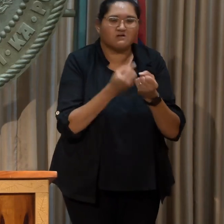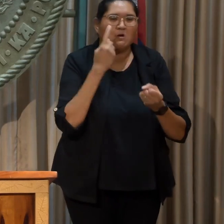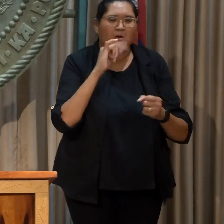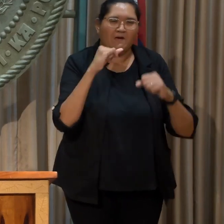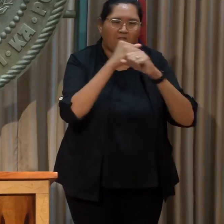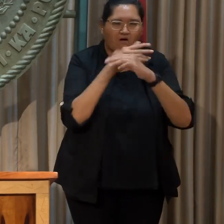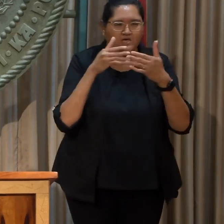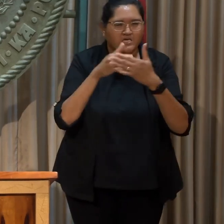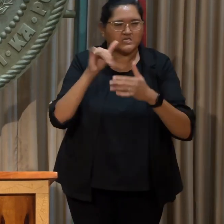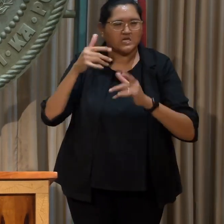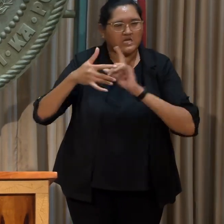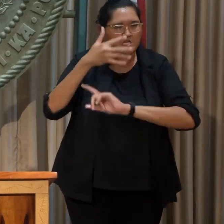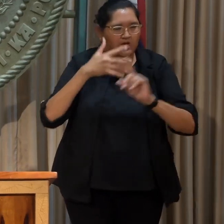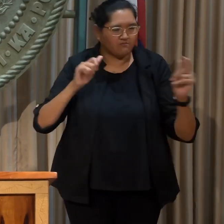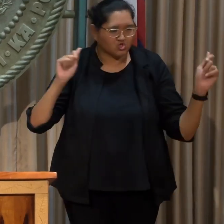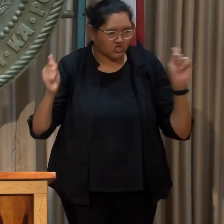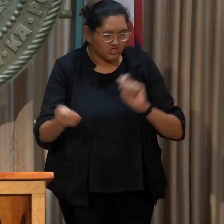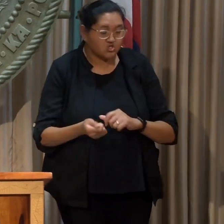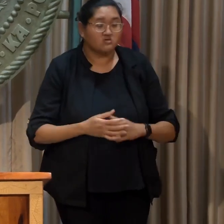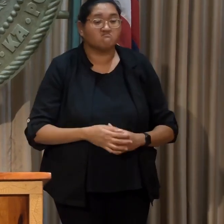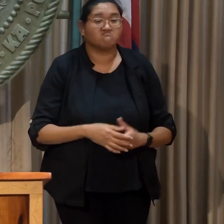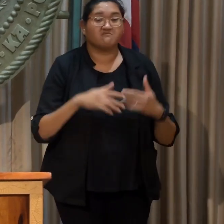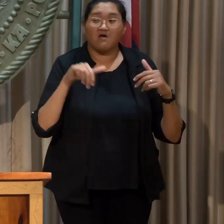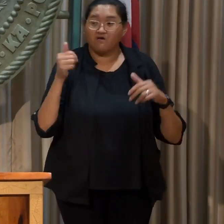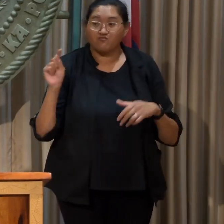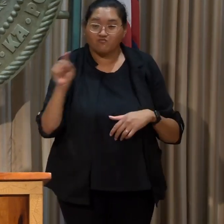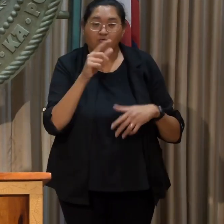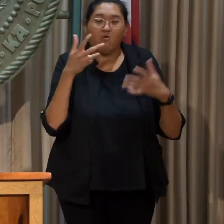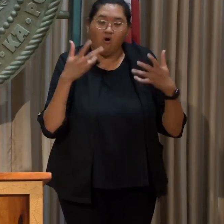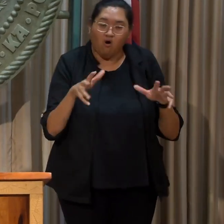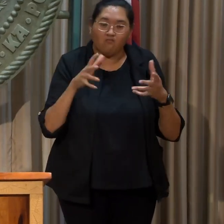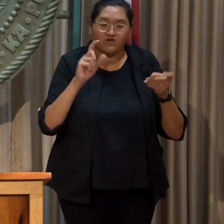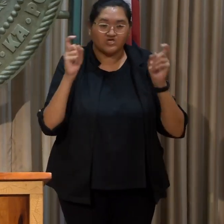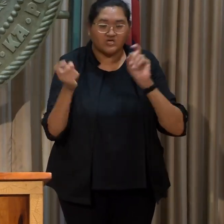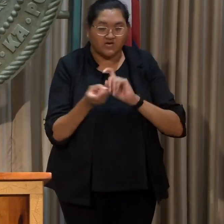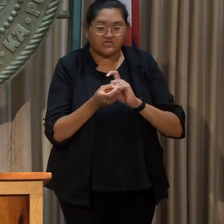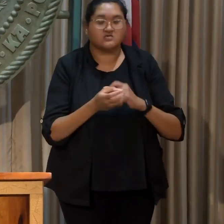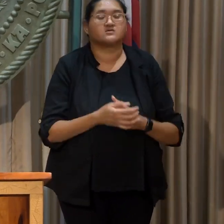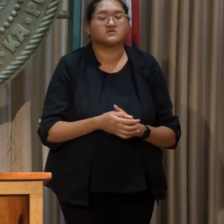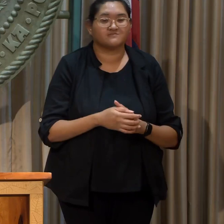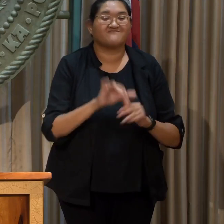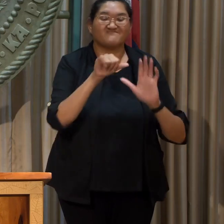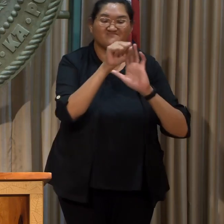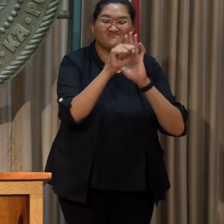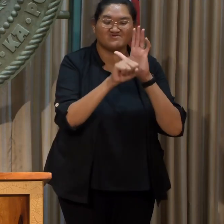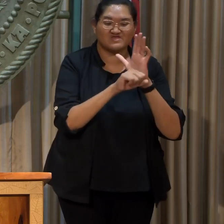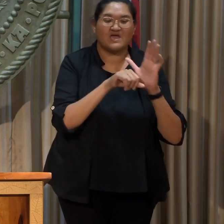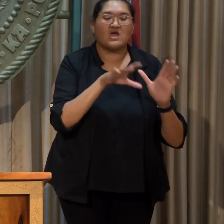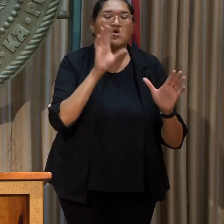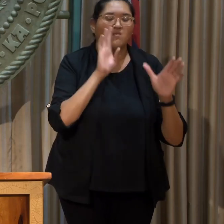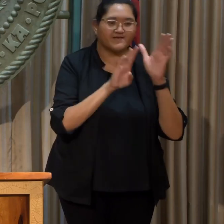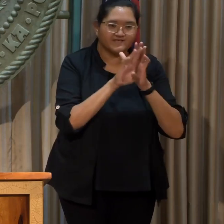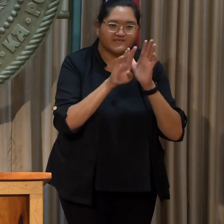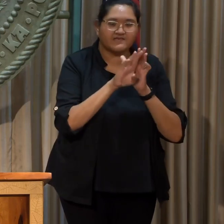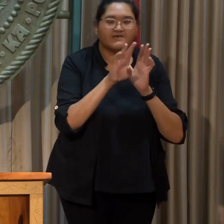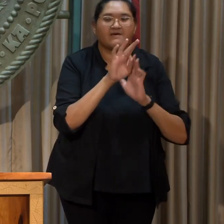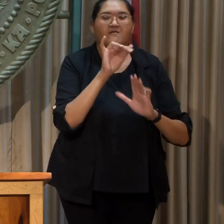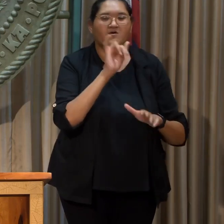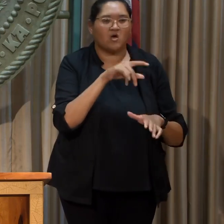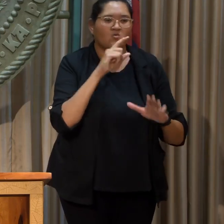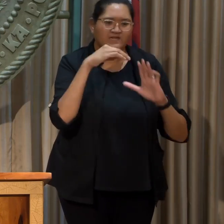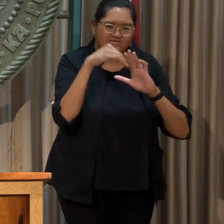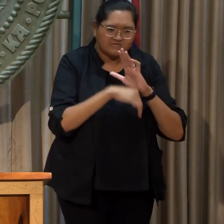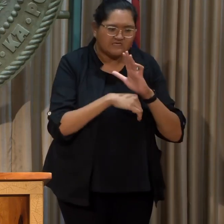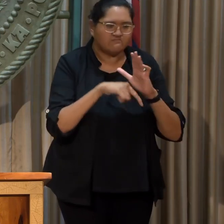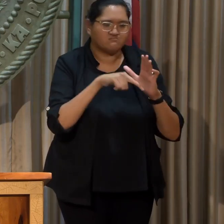against climate change. As others have mentioned, under this agreement, the state will develop and implement a detailed